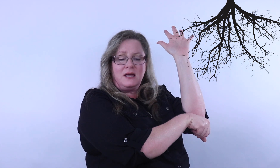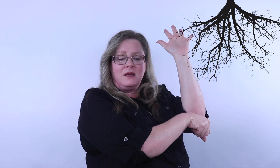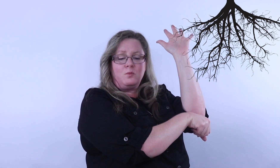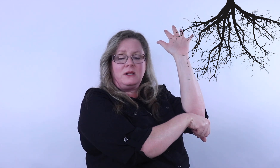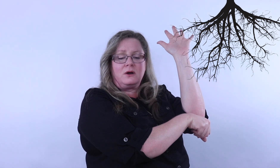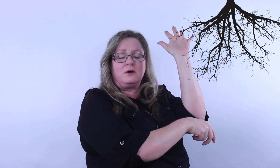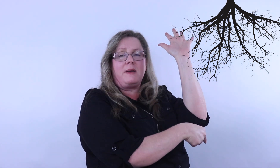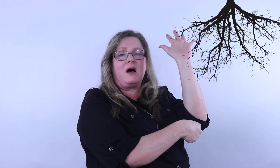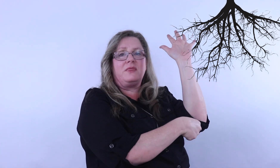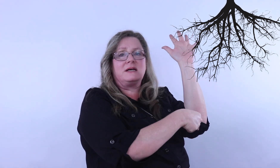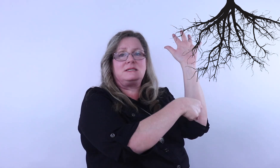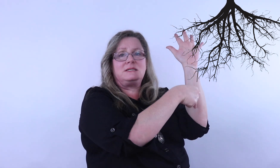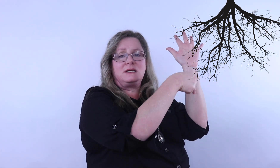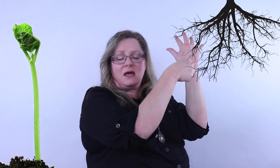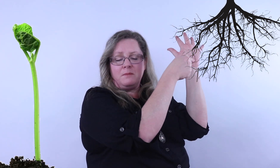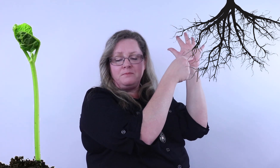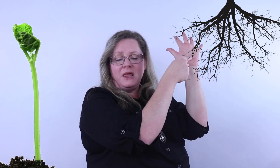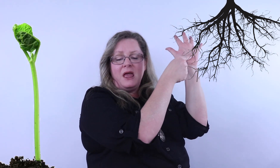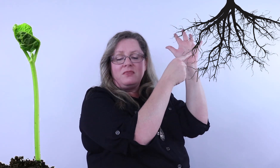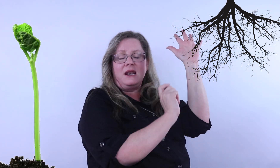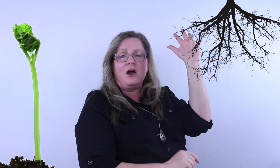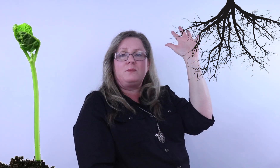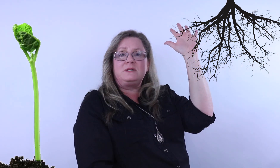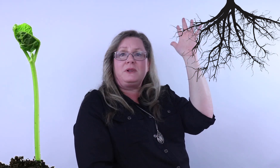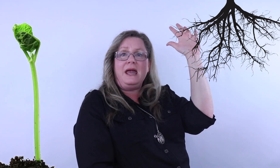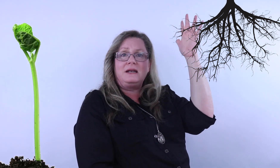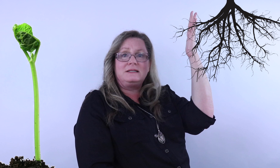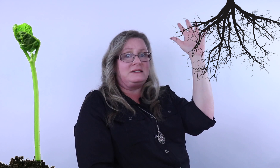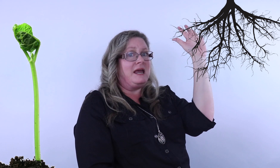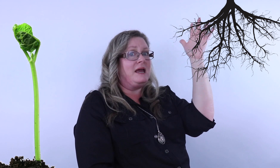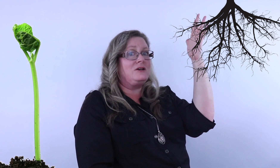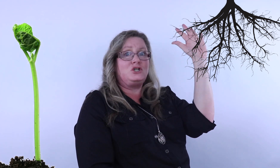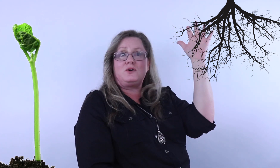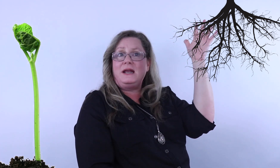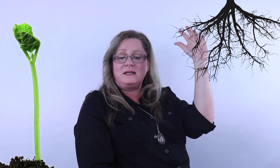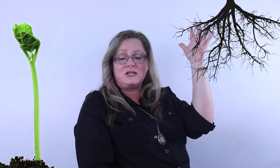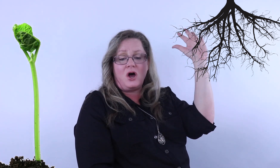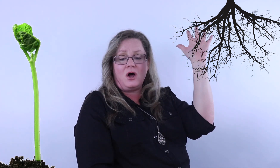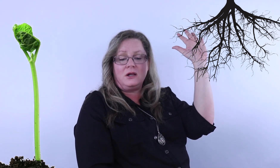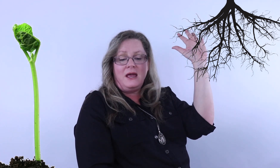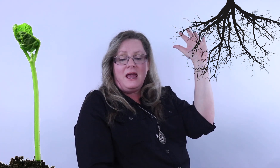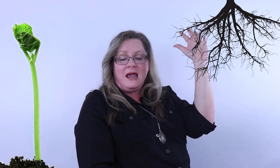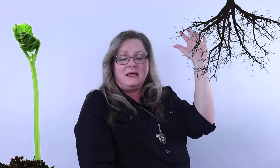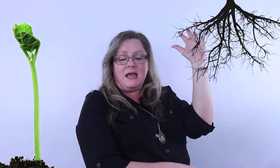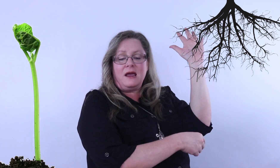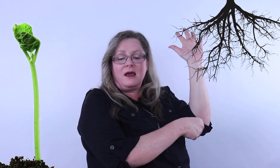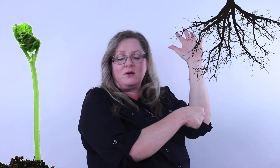We learned about the stem that helps the plant stand straight and tall and carries